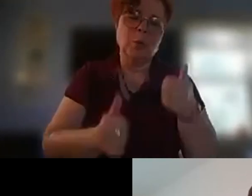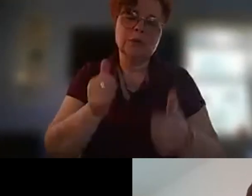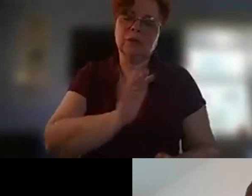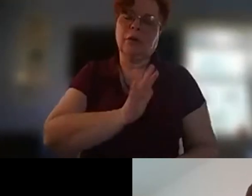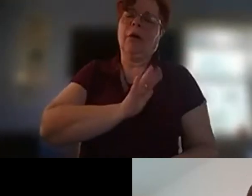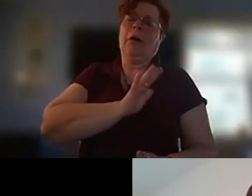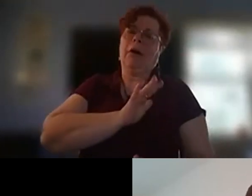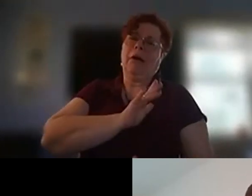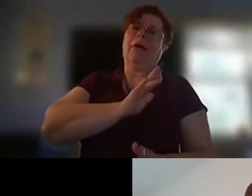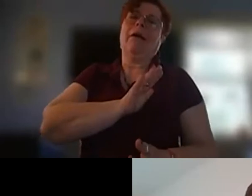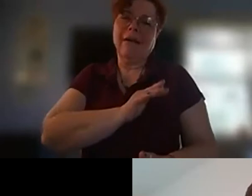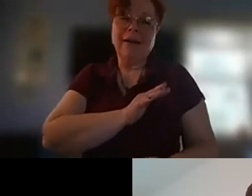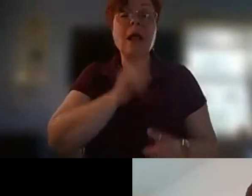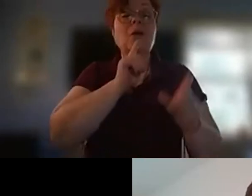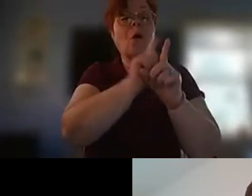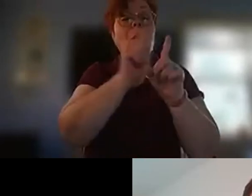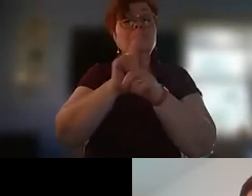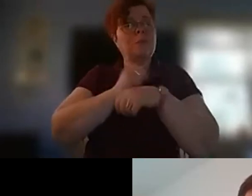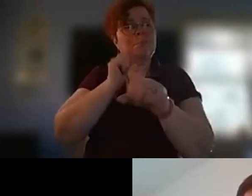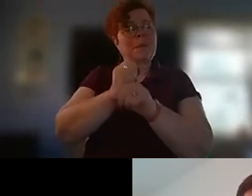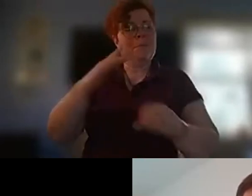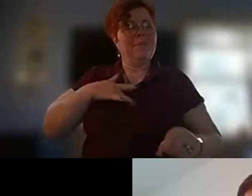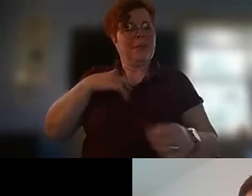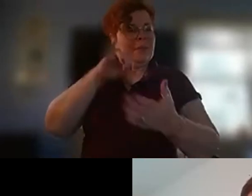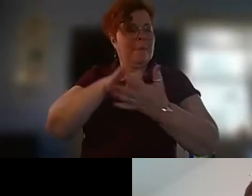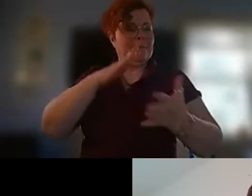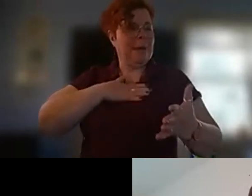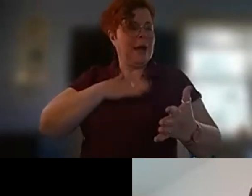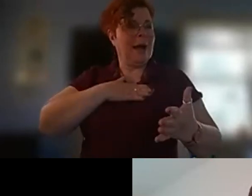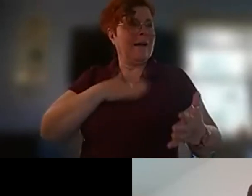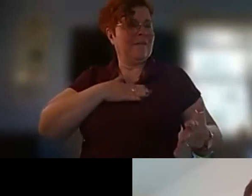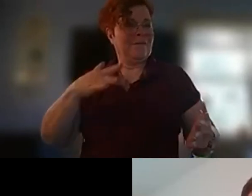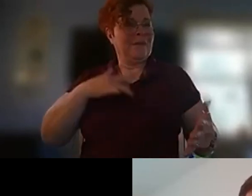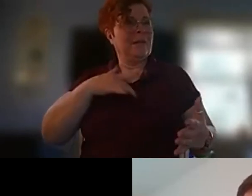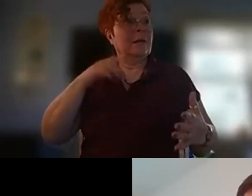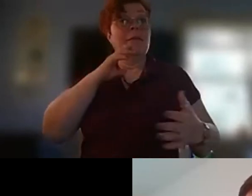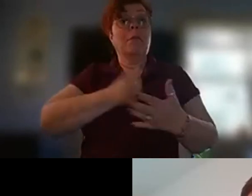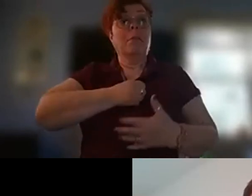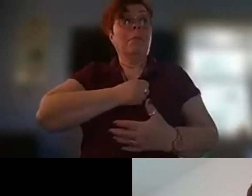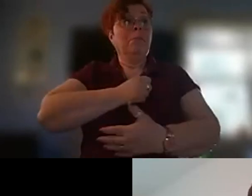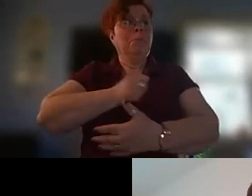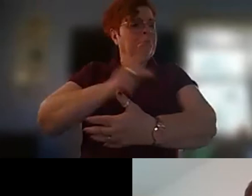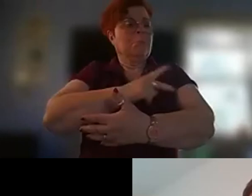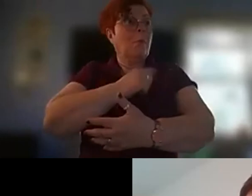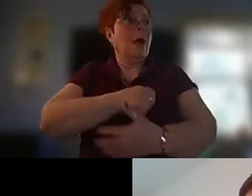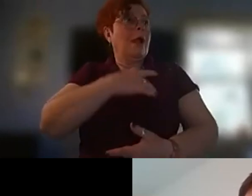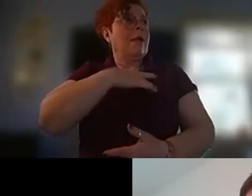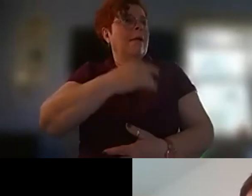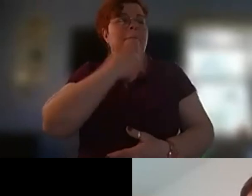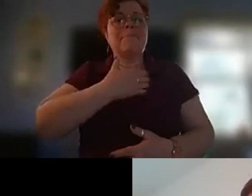keyed into my notion that that the poems that i like best in in this in this collection of of wonderful poems that i got to read is that